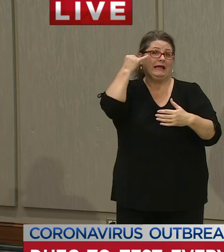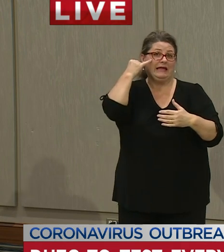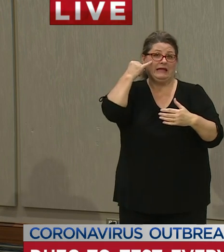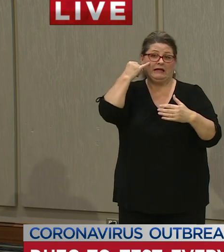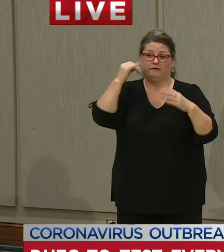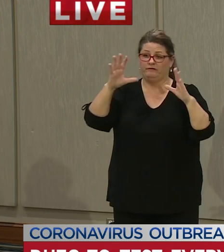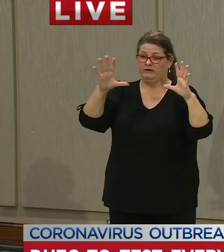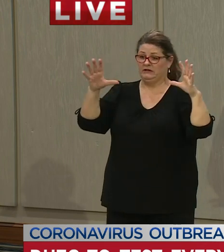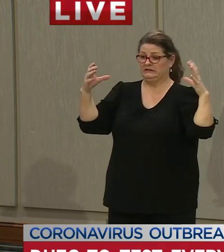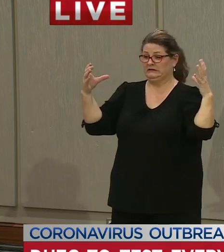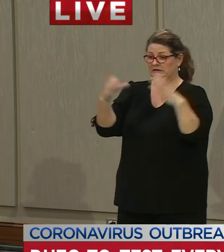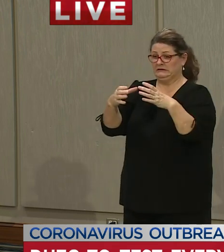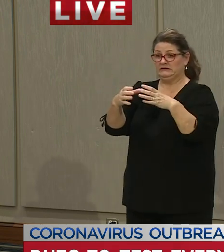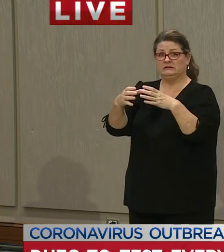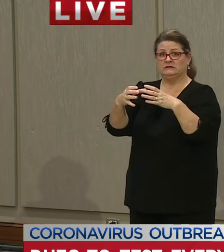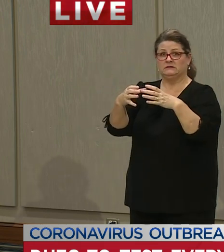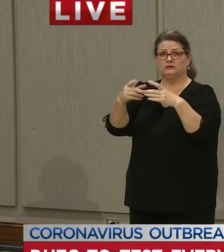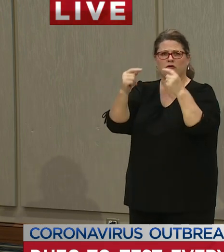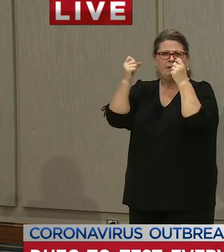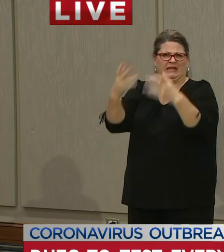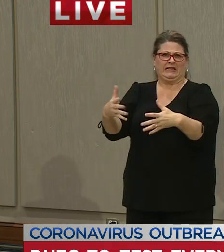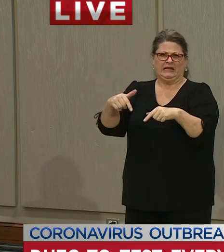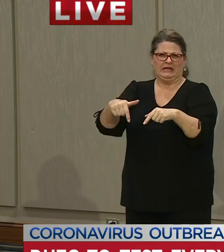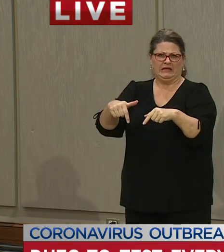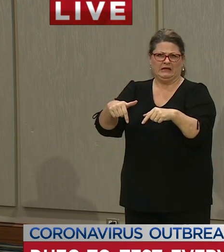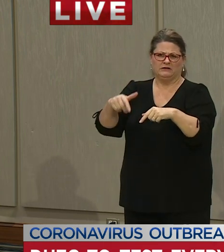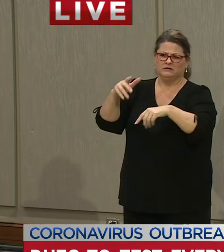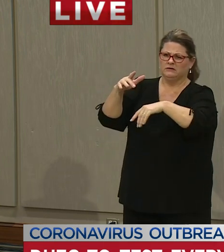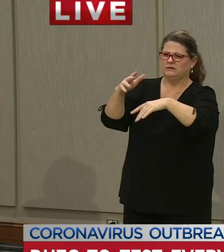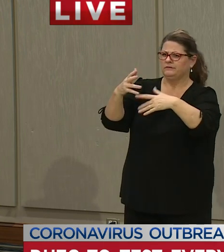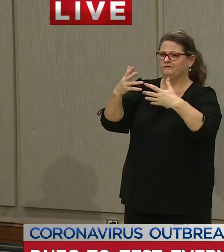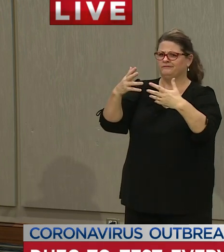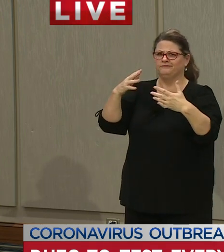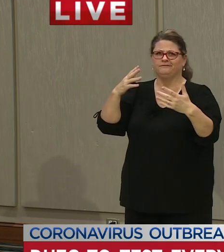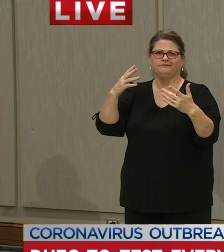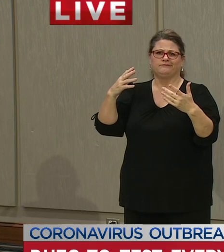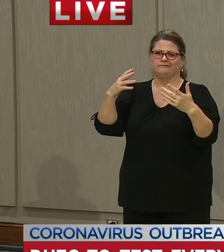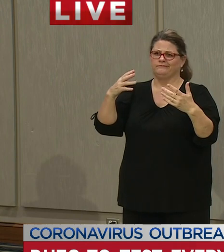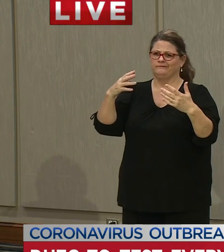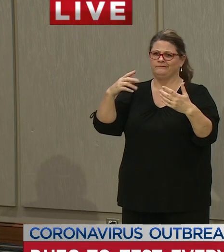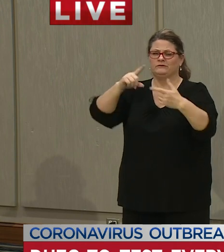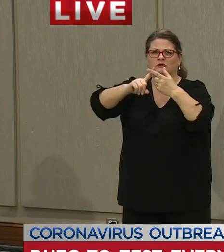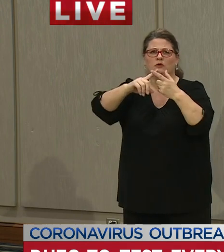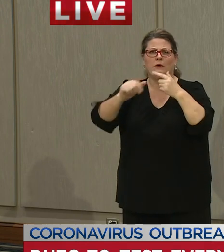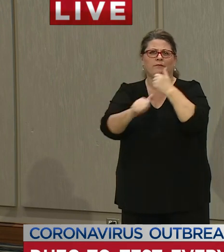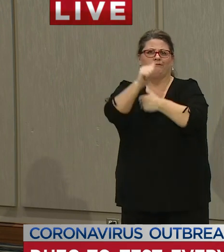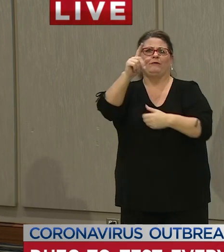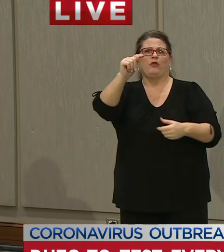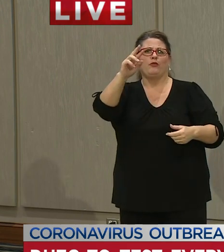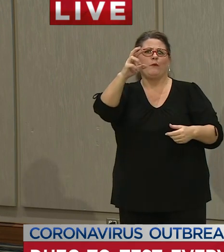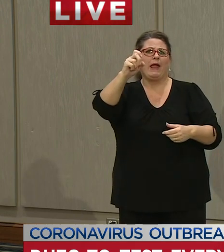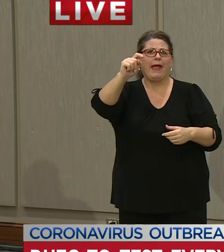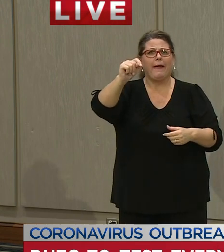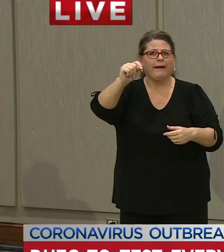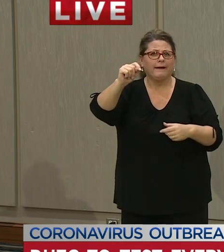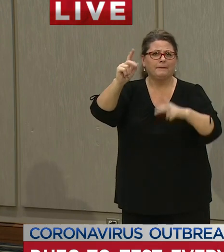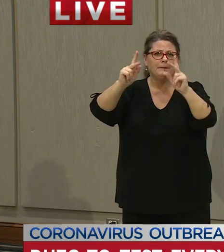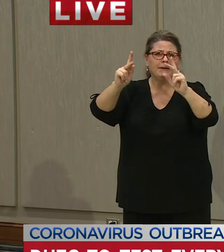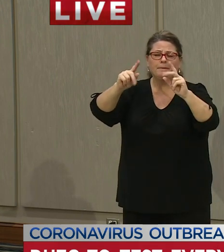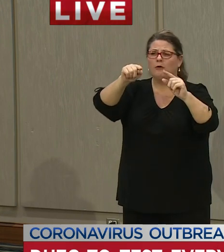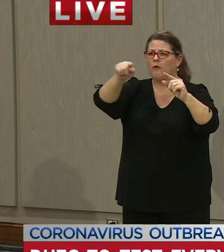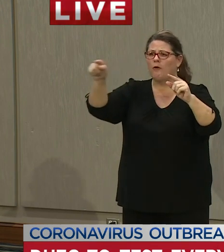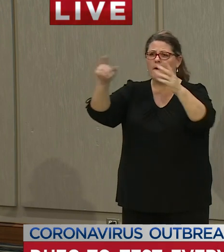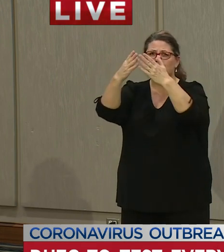in in such a fashion or such a way and or in such numbers to threaten health or threaten the public safety